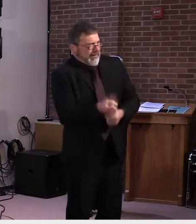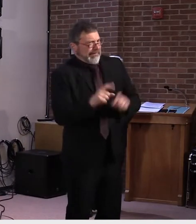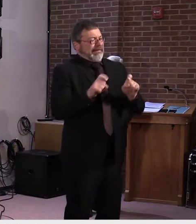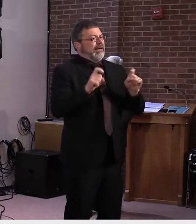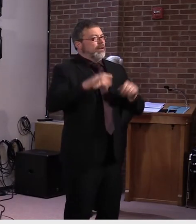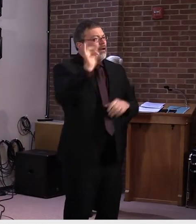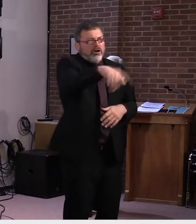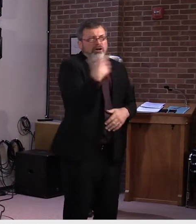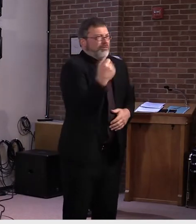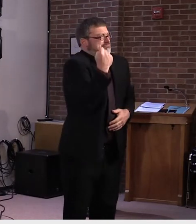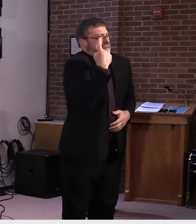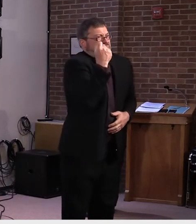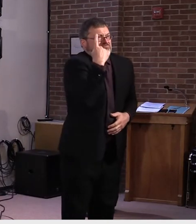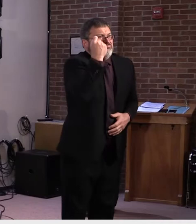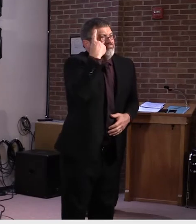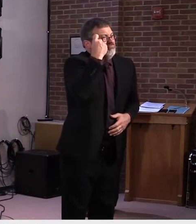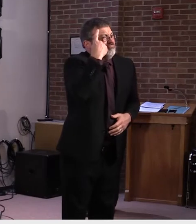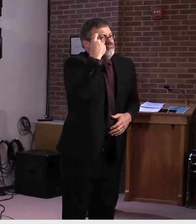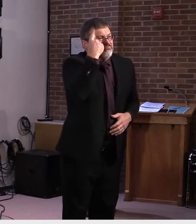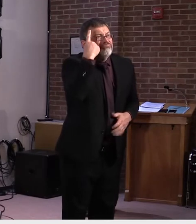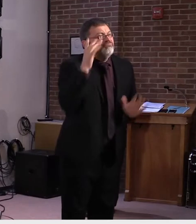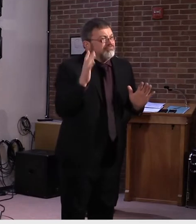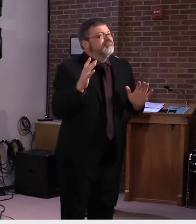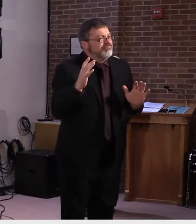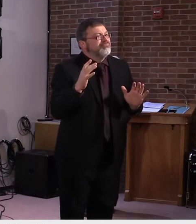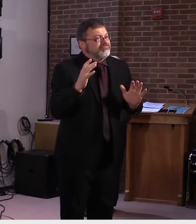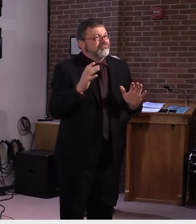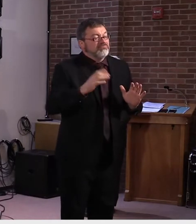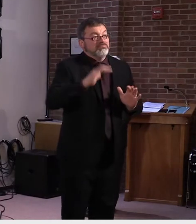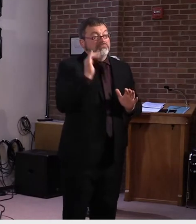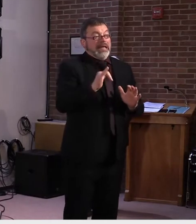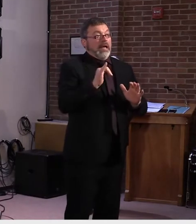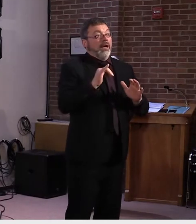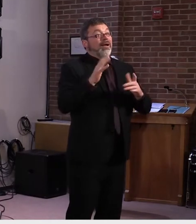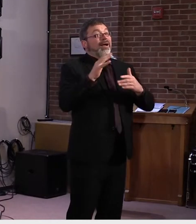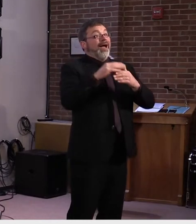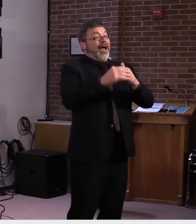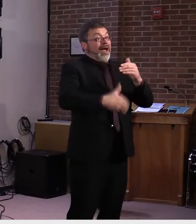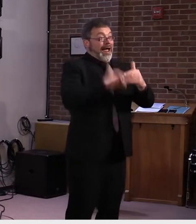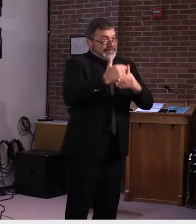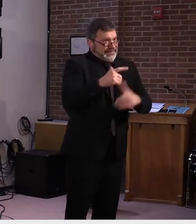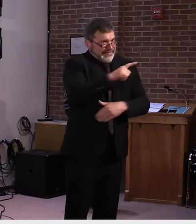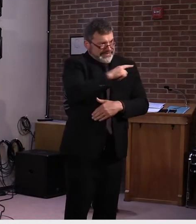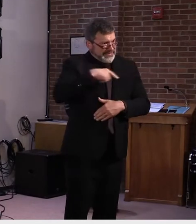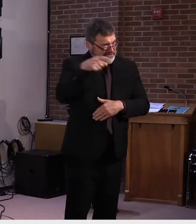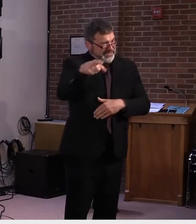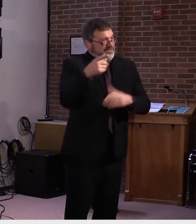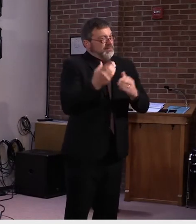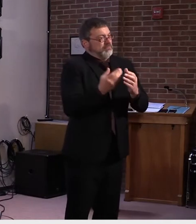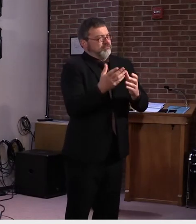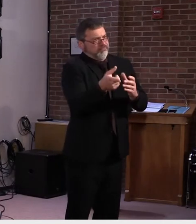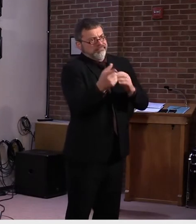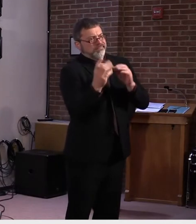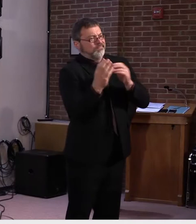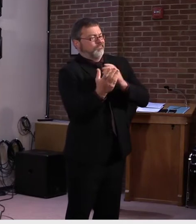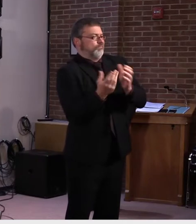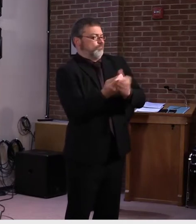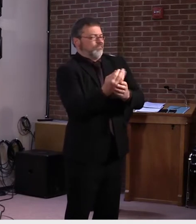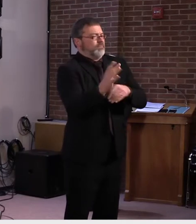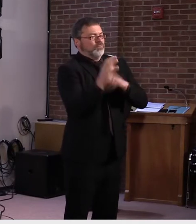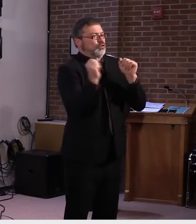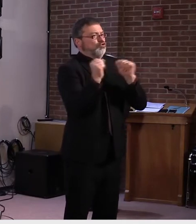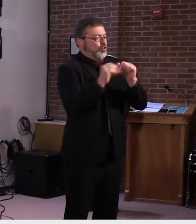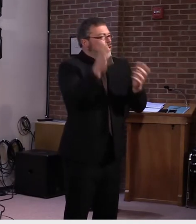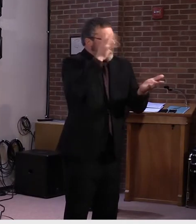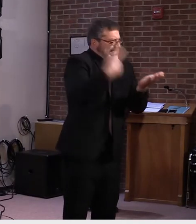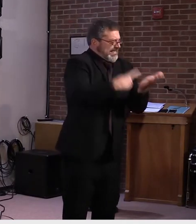session, we'll be offering some solutions to the first two issues. But today, we'd like to share our plans to help address child